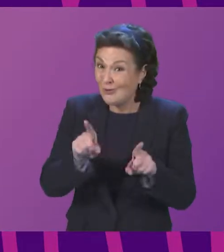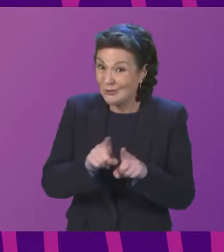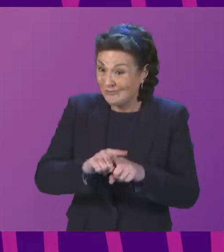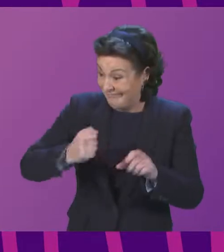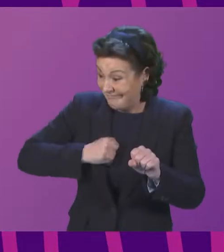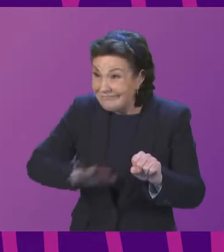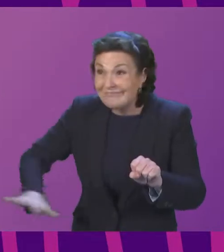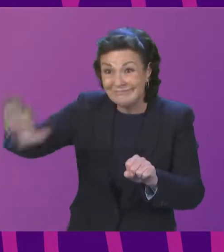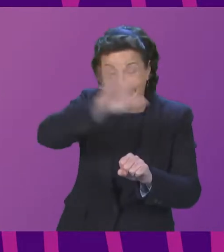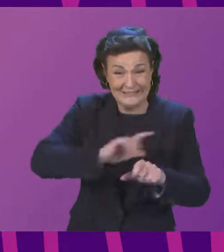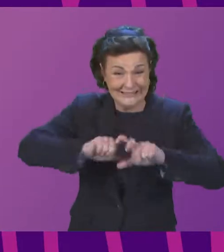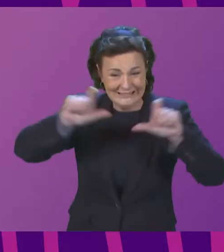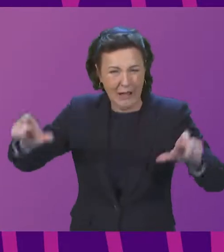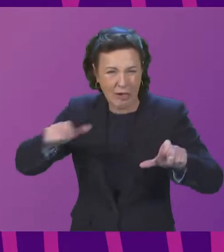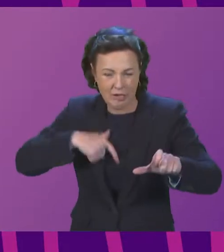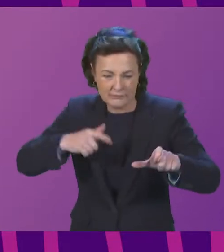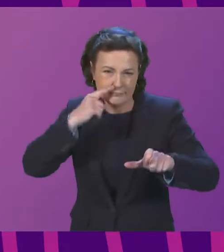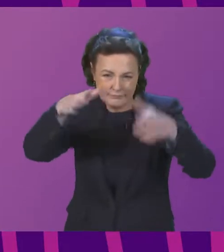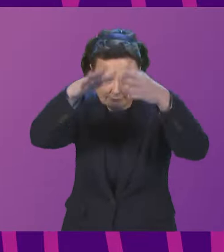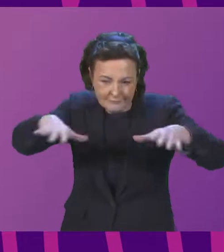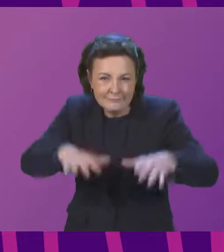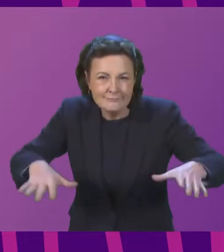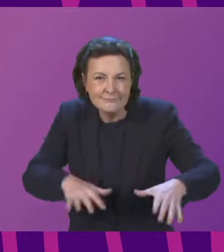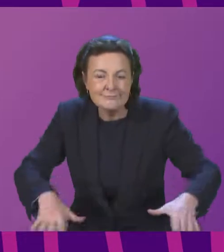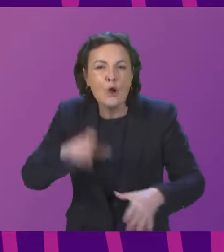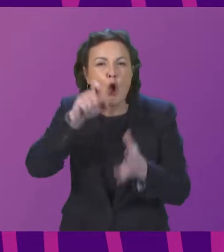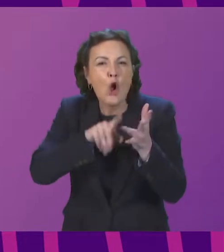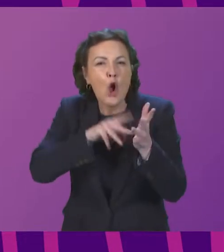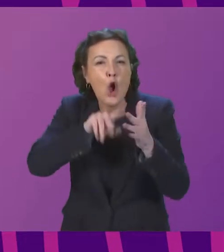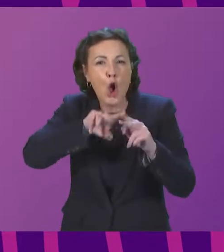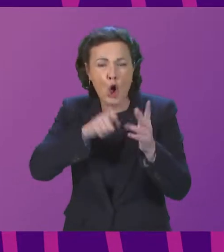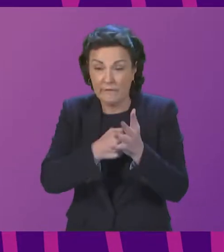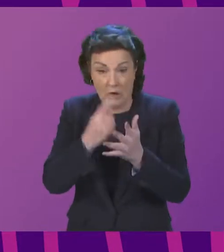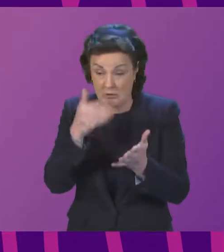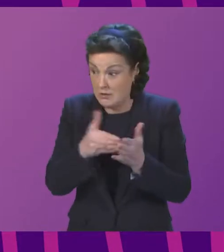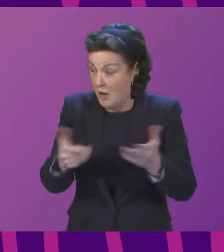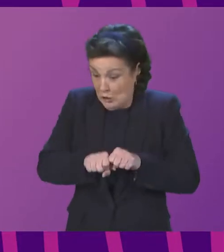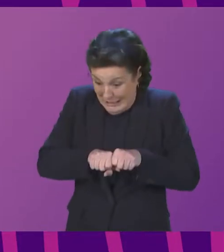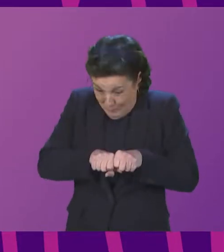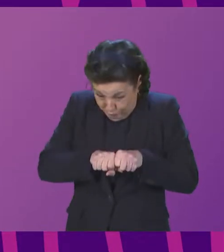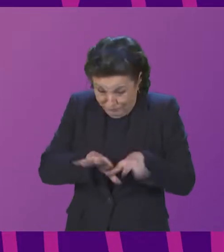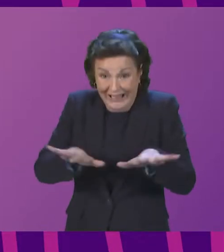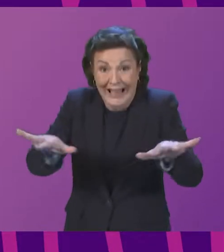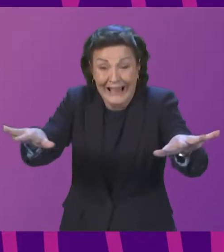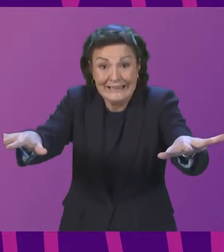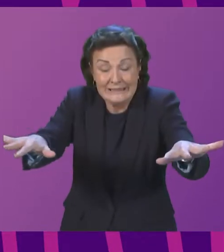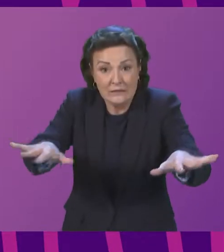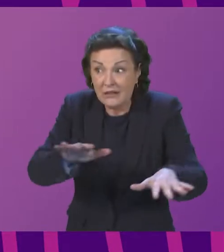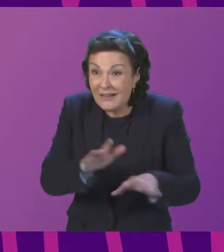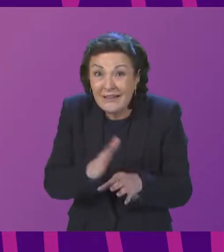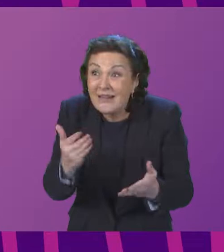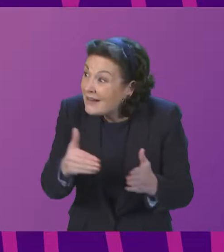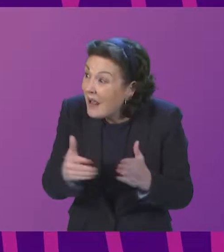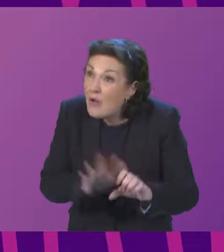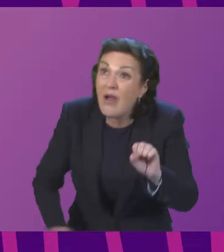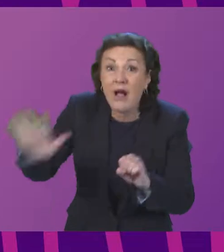invasive non-native conifer species which already covers as you said yourself convener one-sixth of the country. It